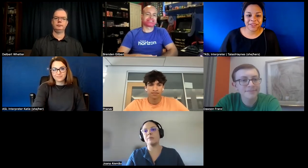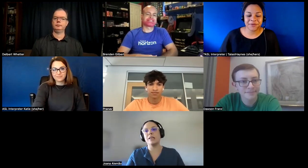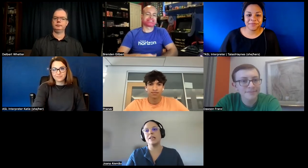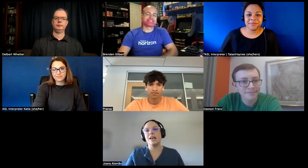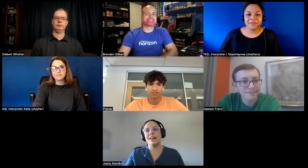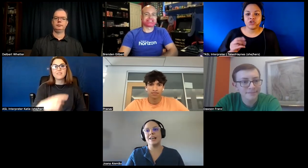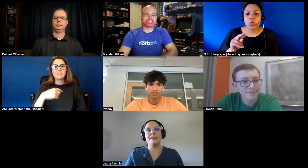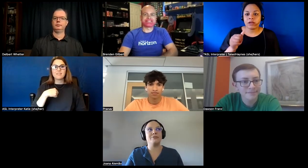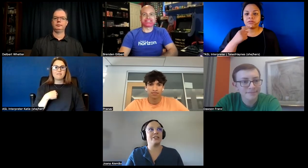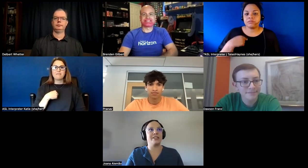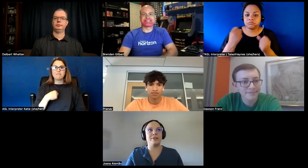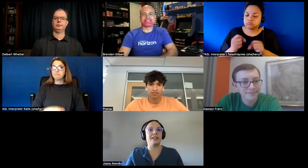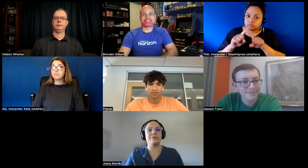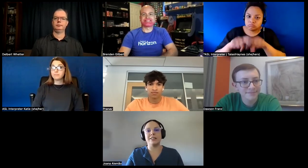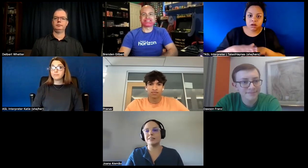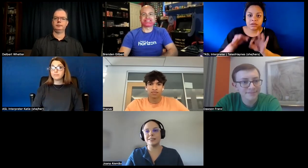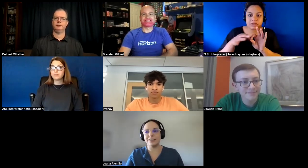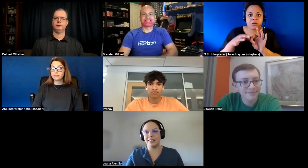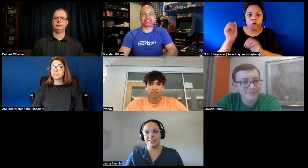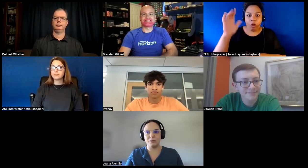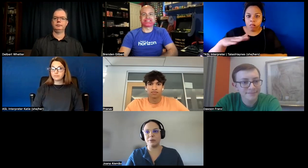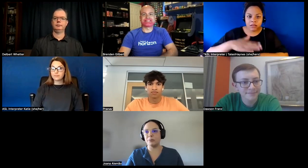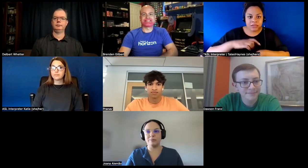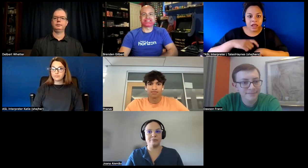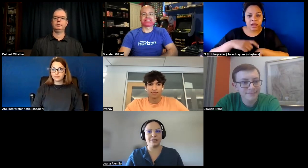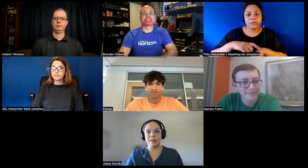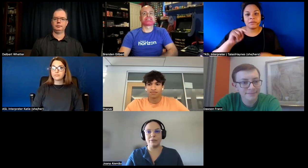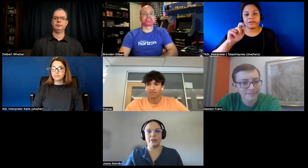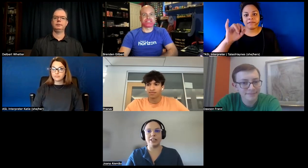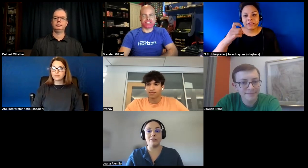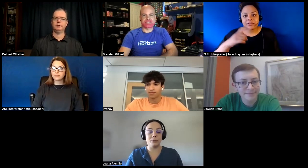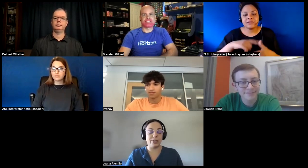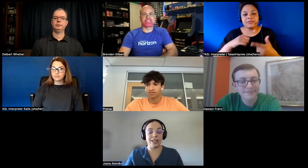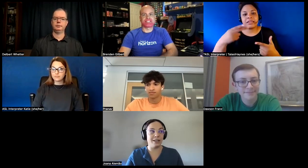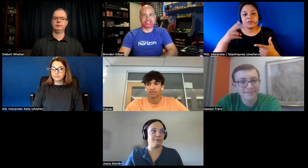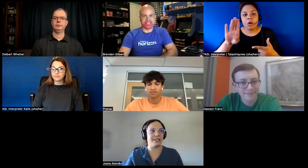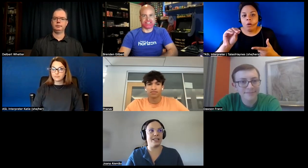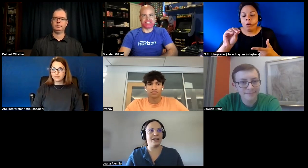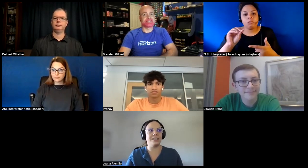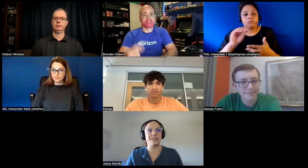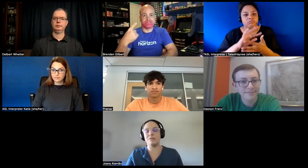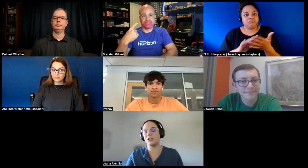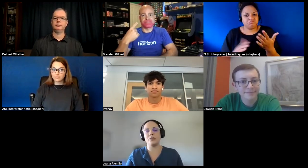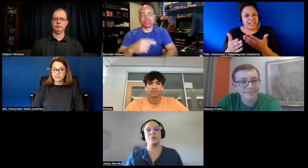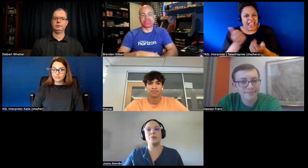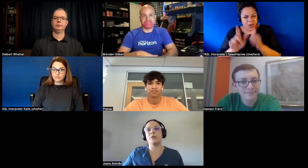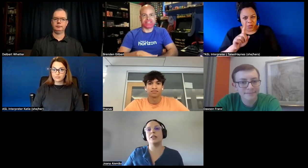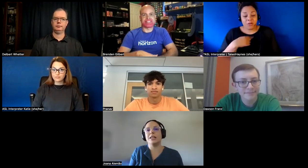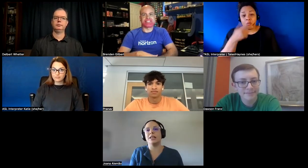uh for example netflix uh hbo everywhere even when i'm seeing a tv show or a movie in